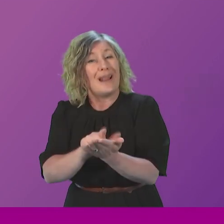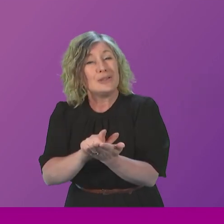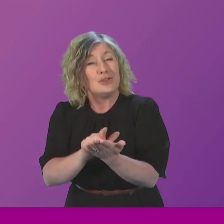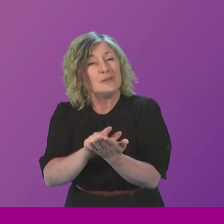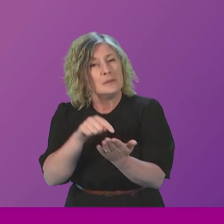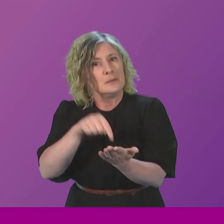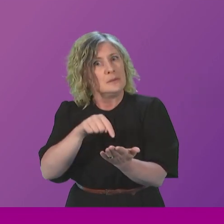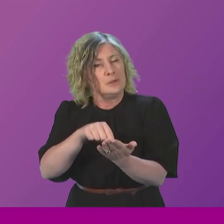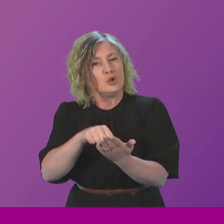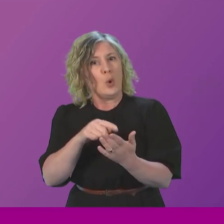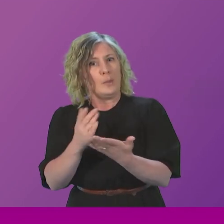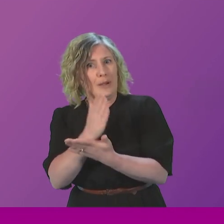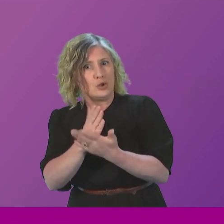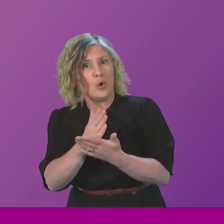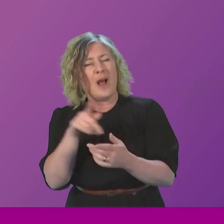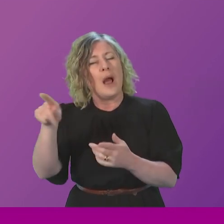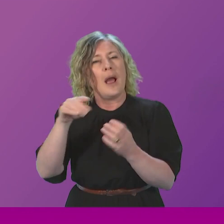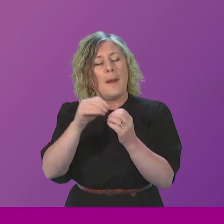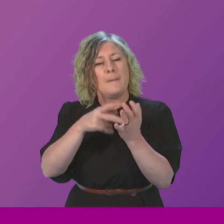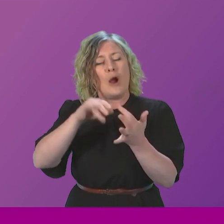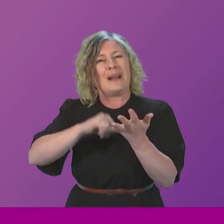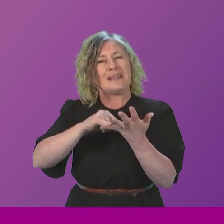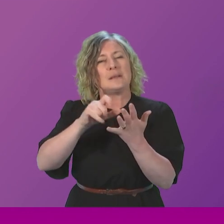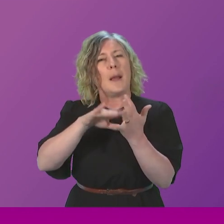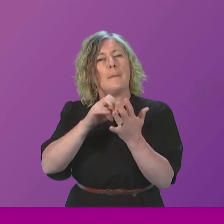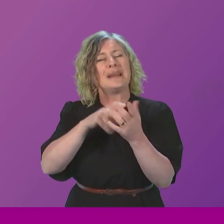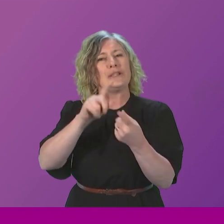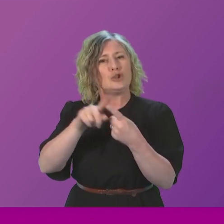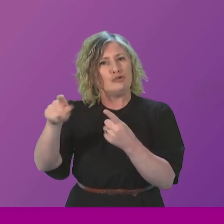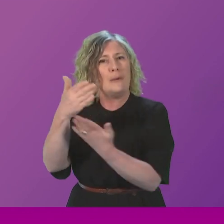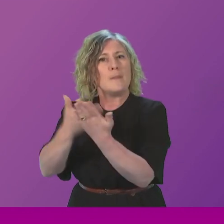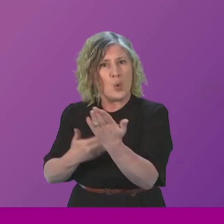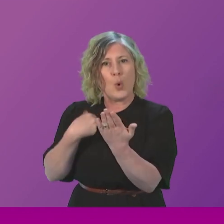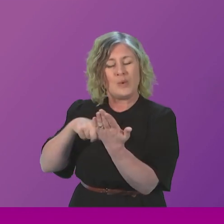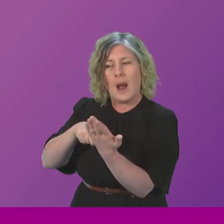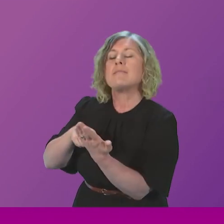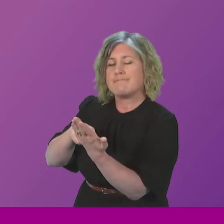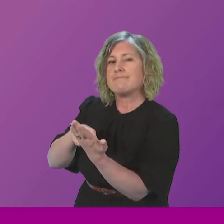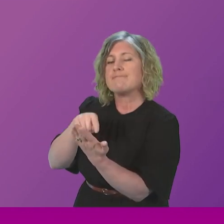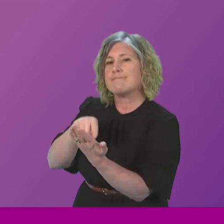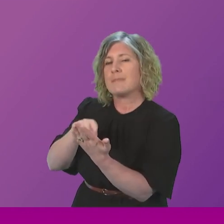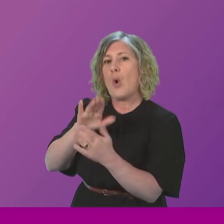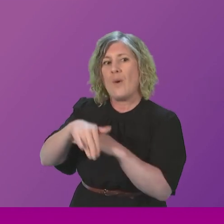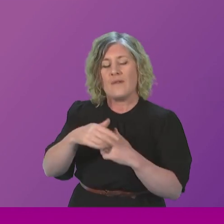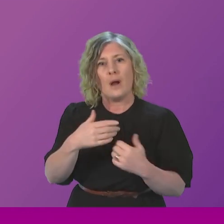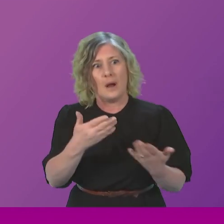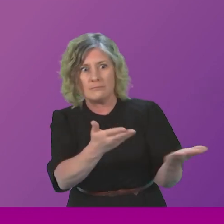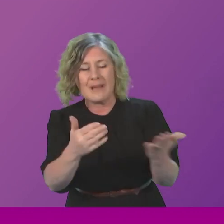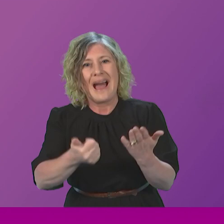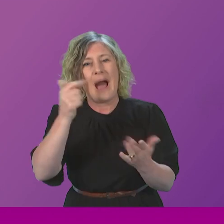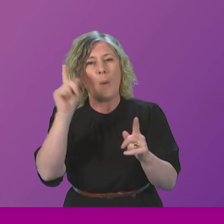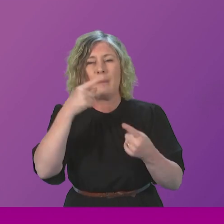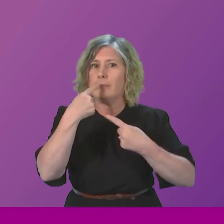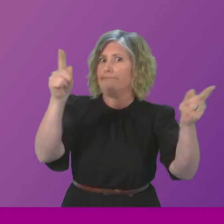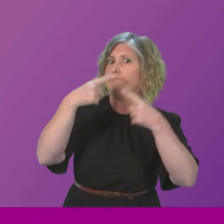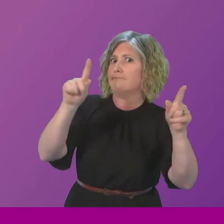-Cumberledge report. And in terms of whistleblowing, we have made it clear, and I certainly made it clear when I was the